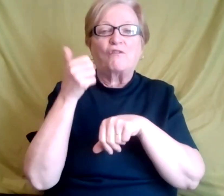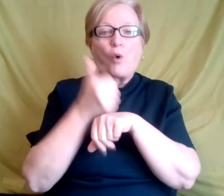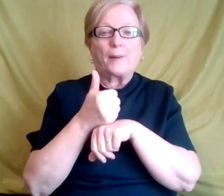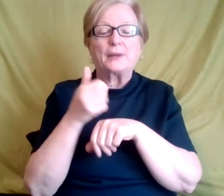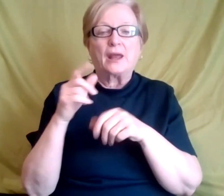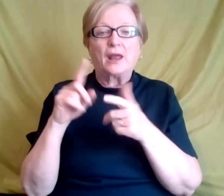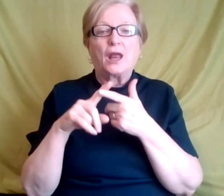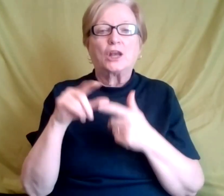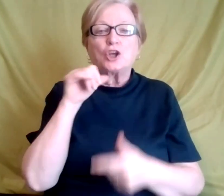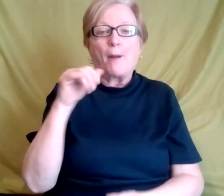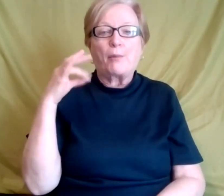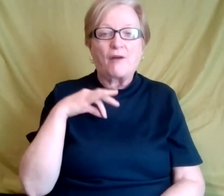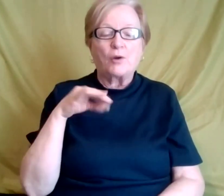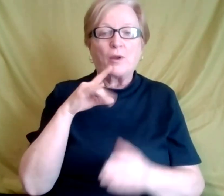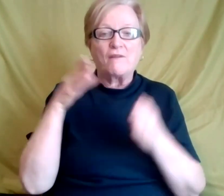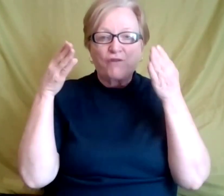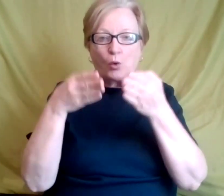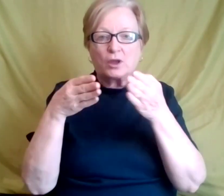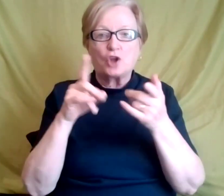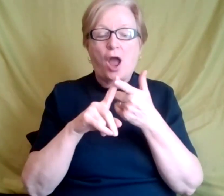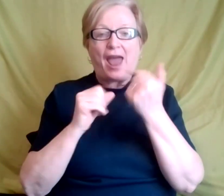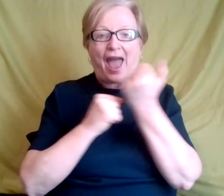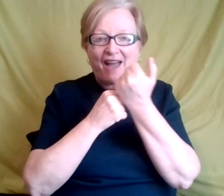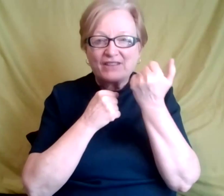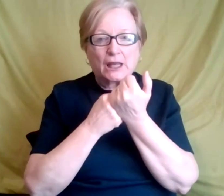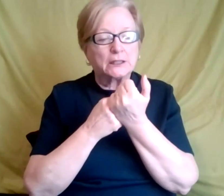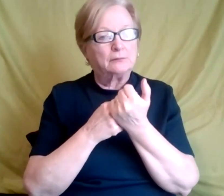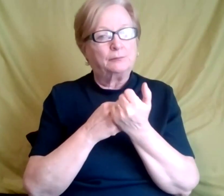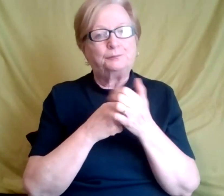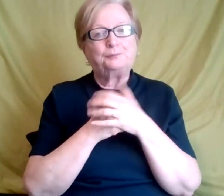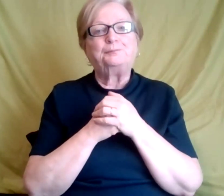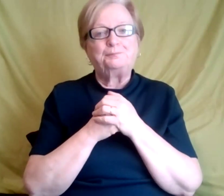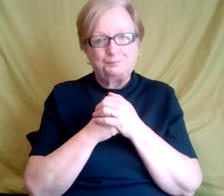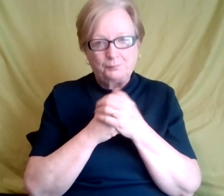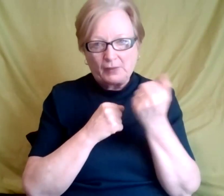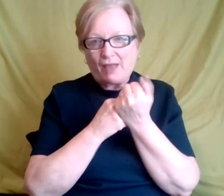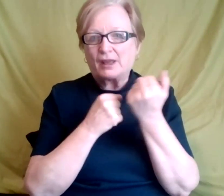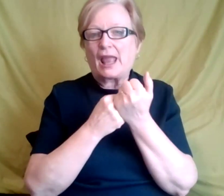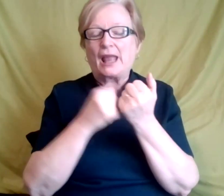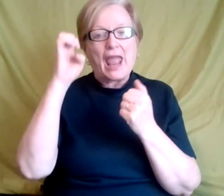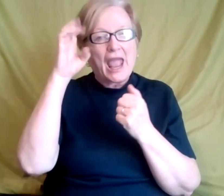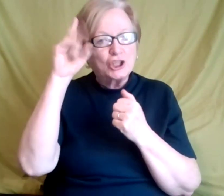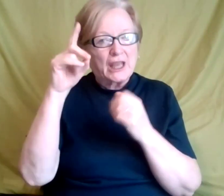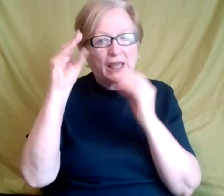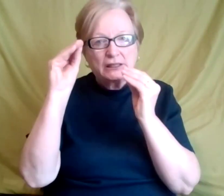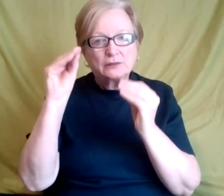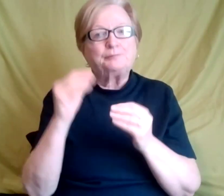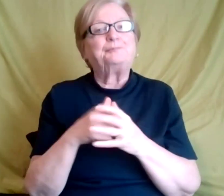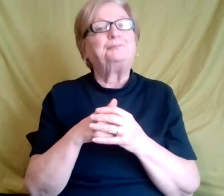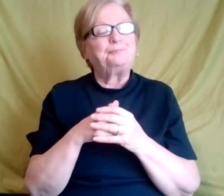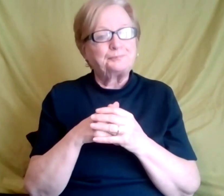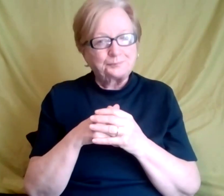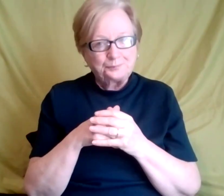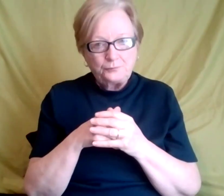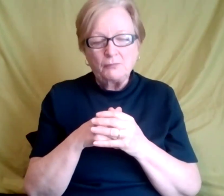like I said, we focus on advocacy. We advocate, um, we educate, and we do a lot of, uh,